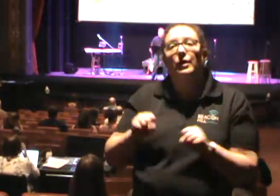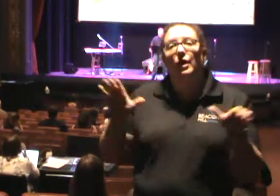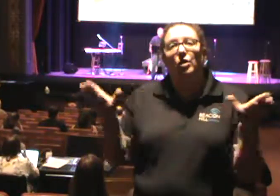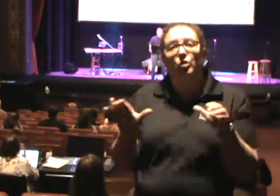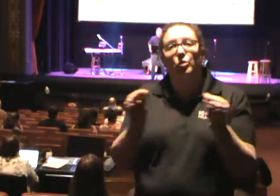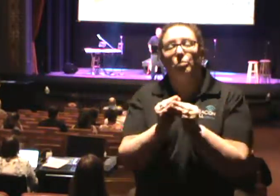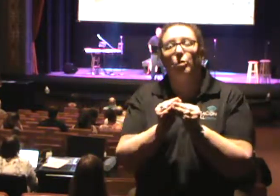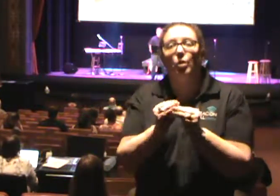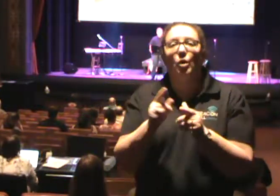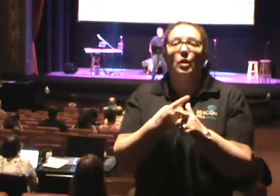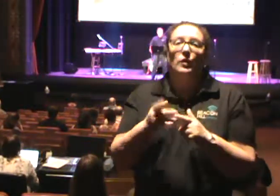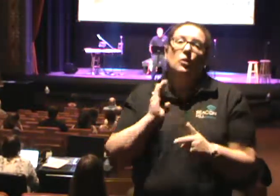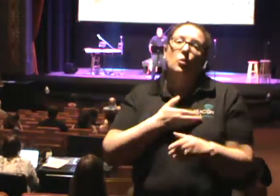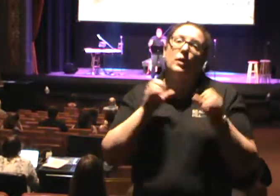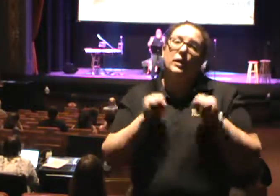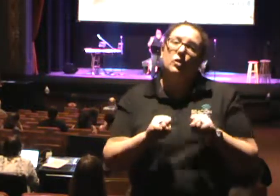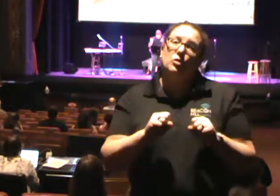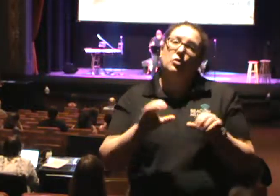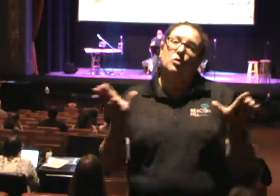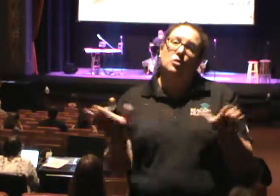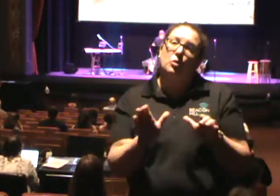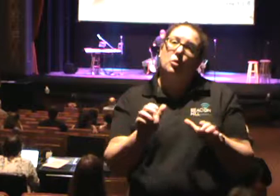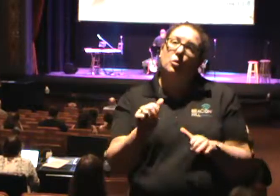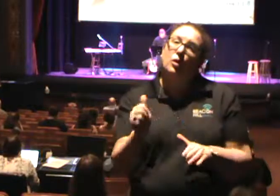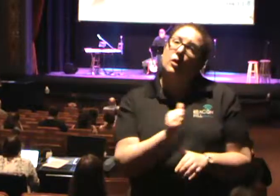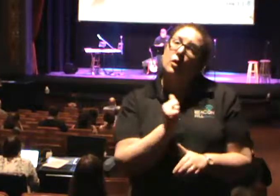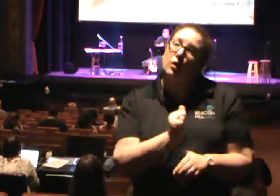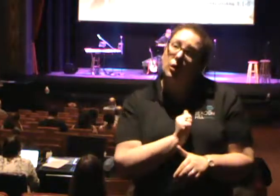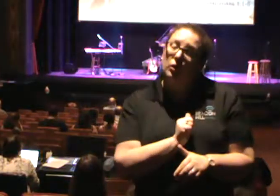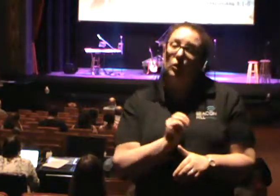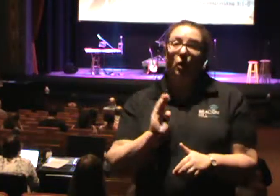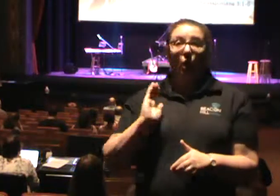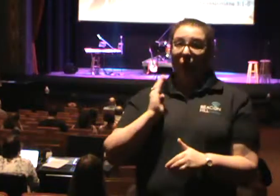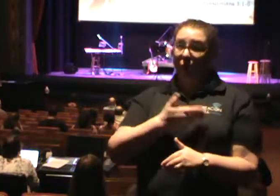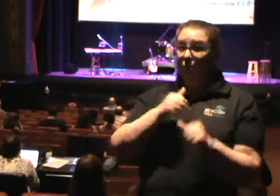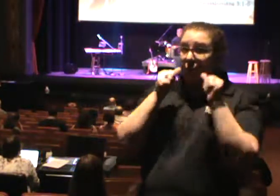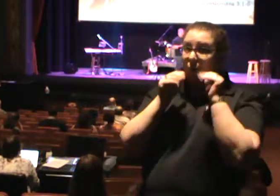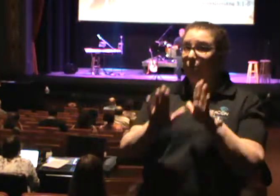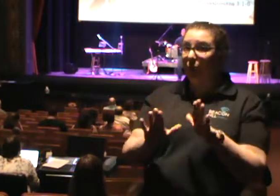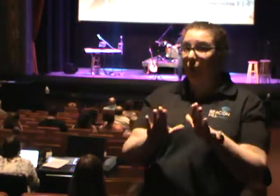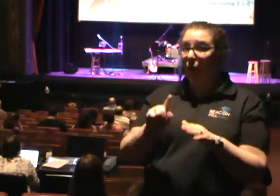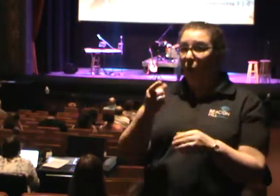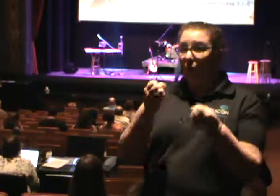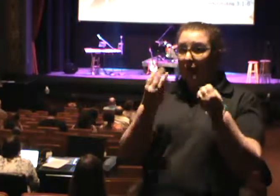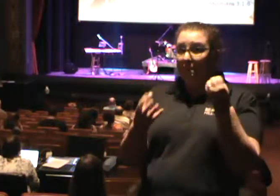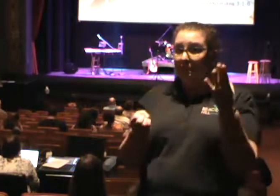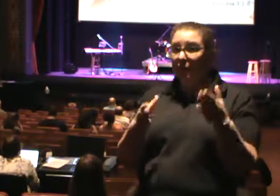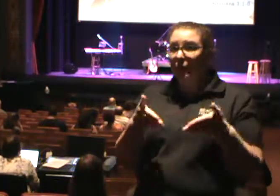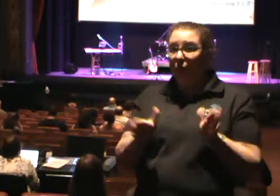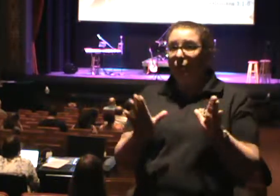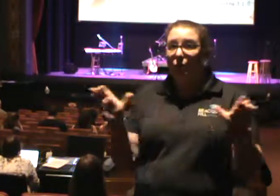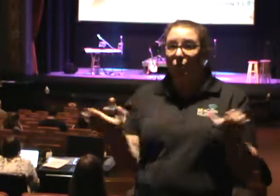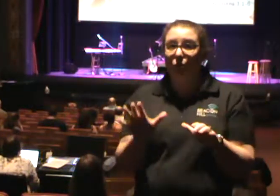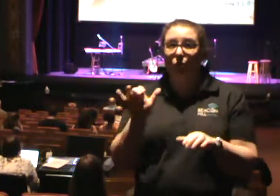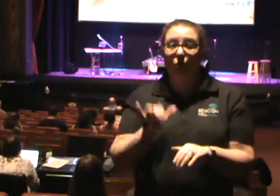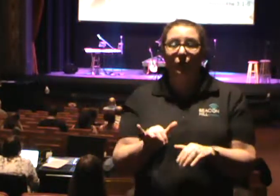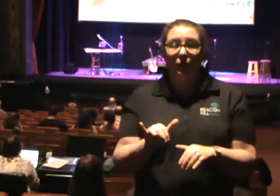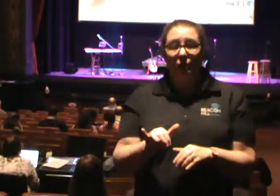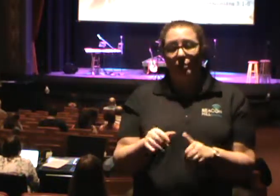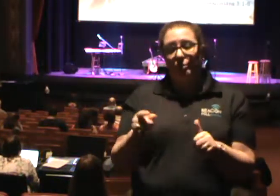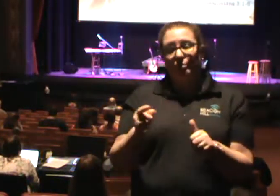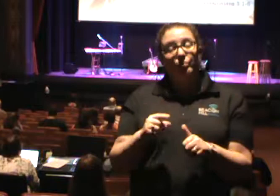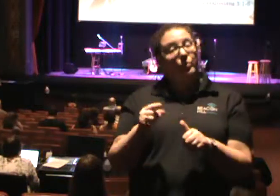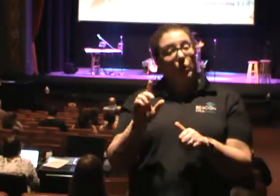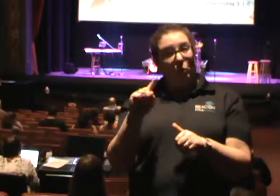our own. And we are the ones who are blessed. And so one of the ways that we do this, and one of the many ways that we do this is during our invitation time here at Beacon